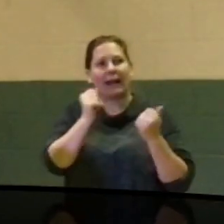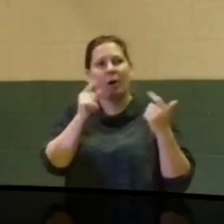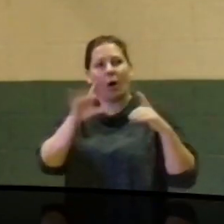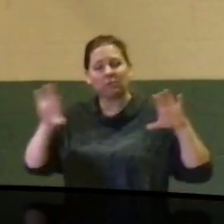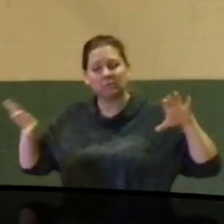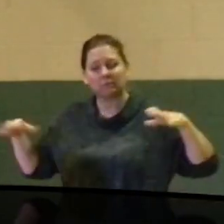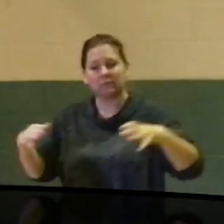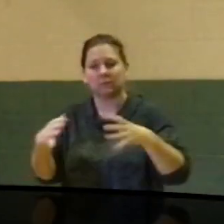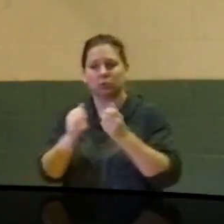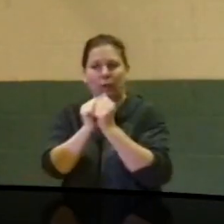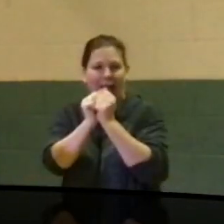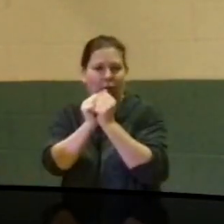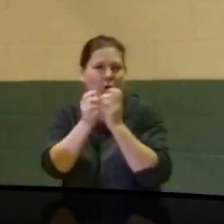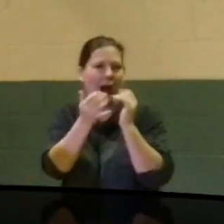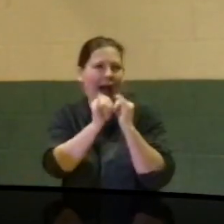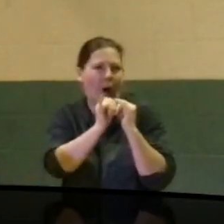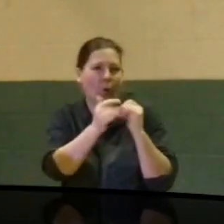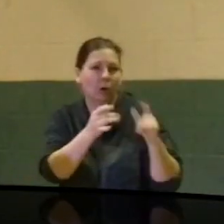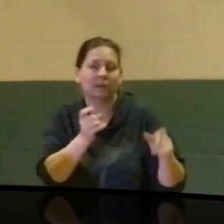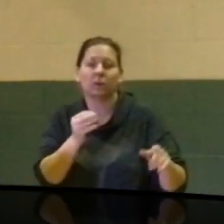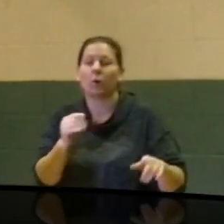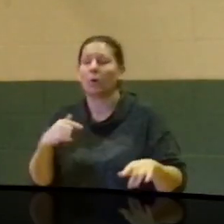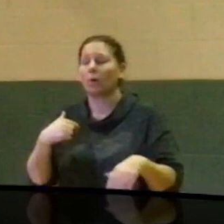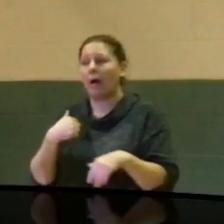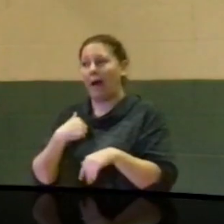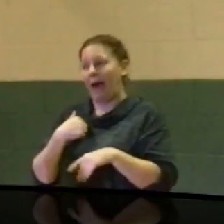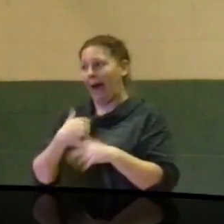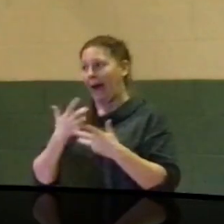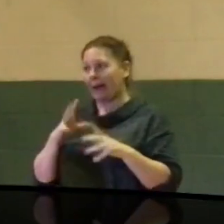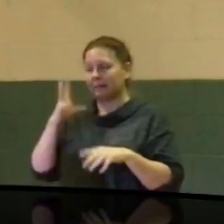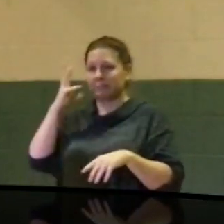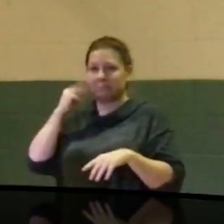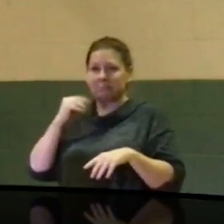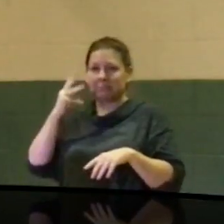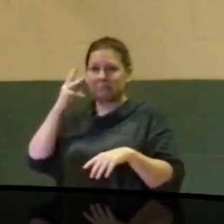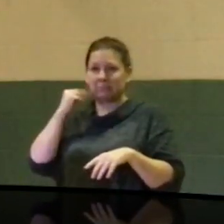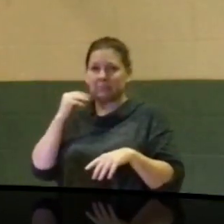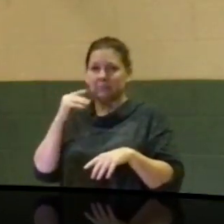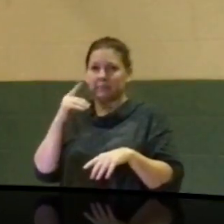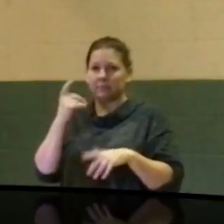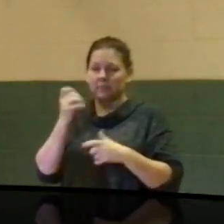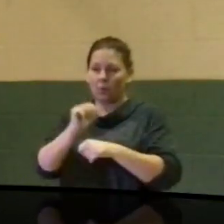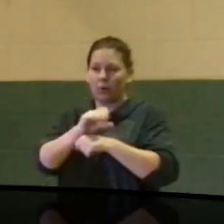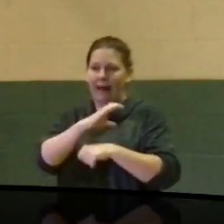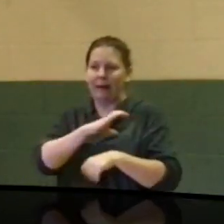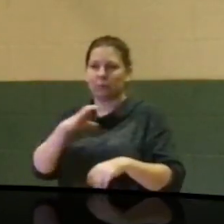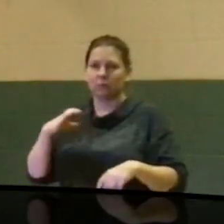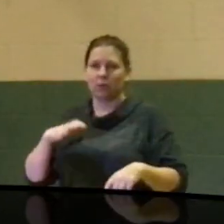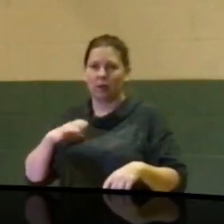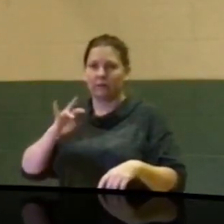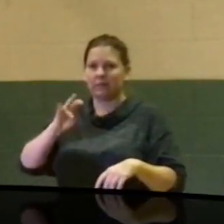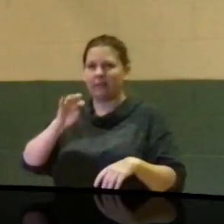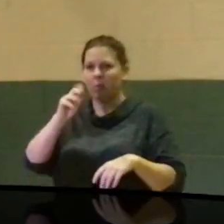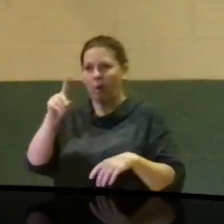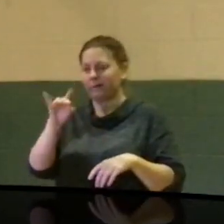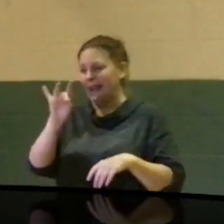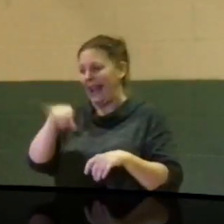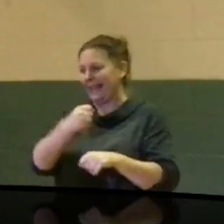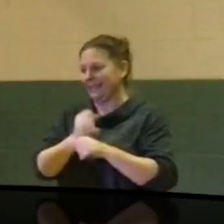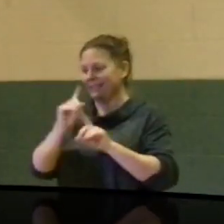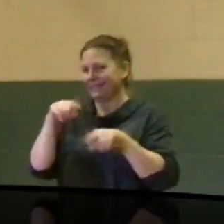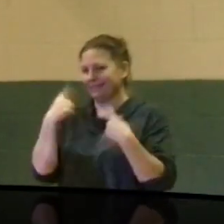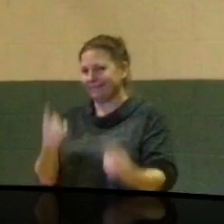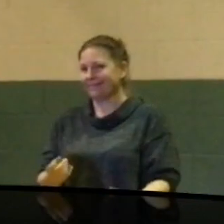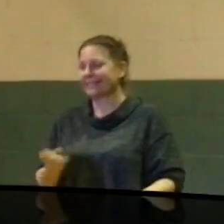can say is I'm experiencing as the council person of the seventh ward for the last eight years,